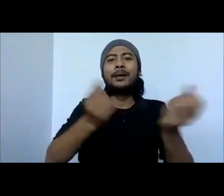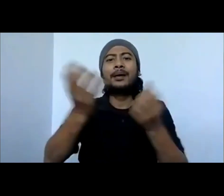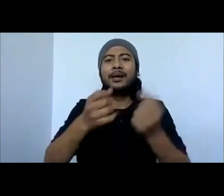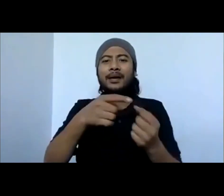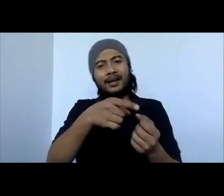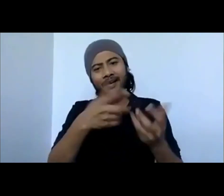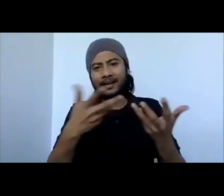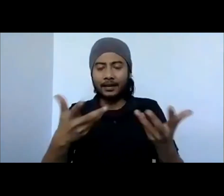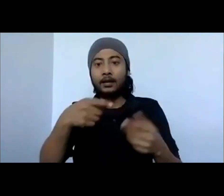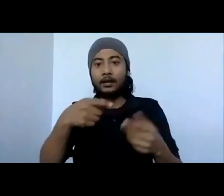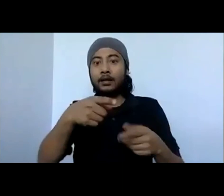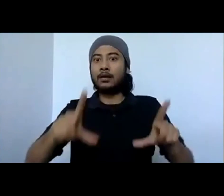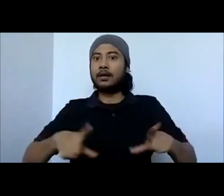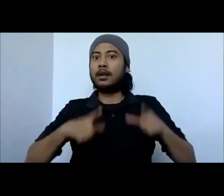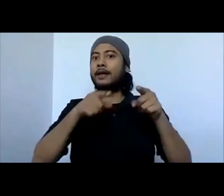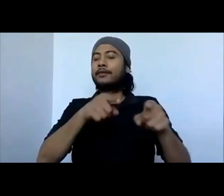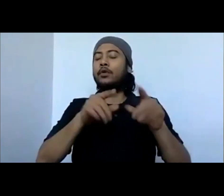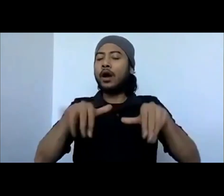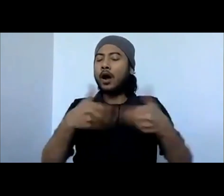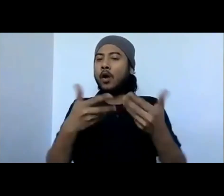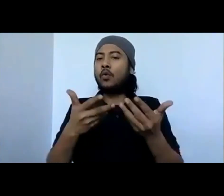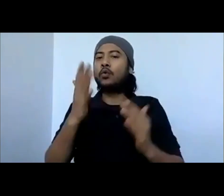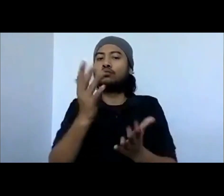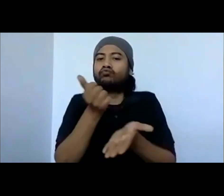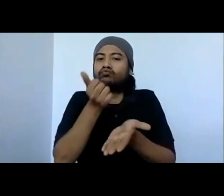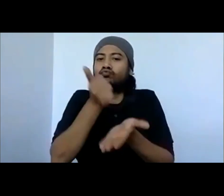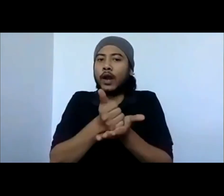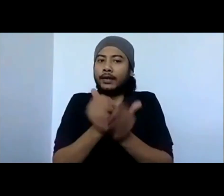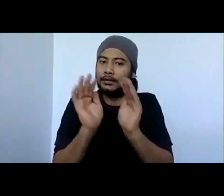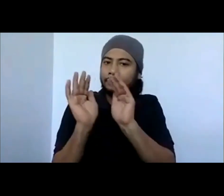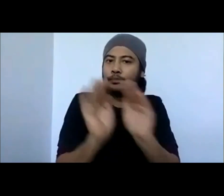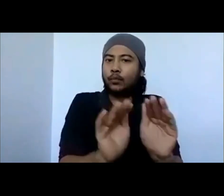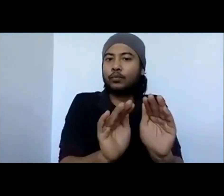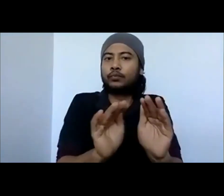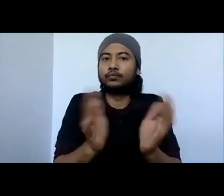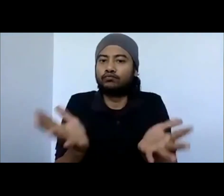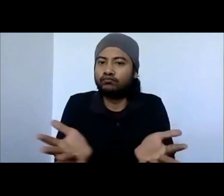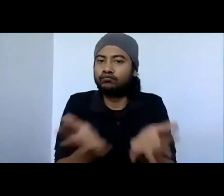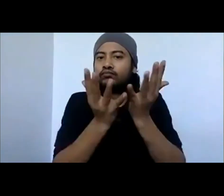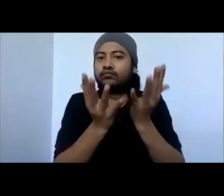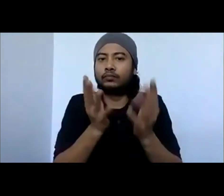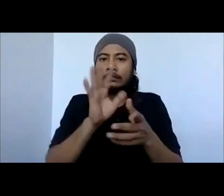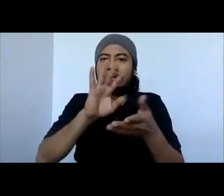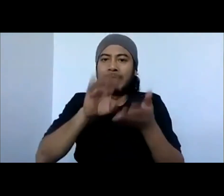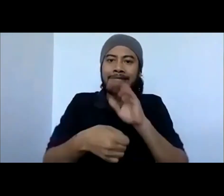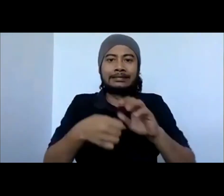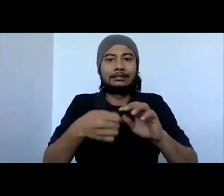safeguarding consumer interest, but also about enhancing the position of competition.